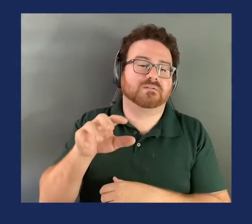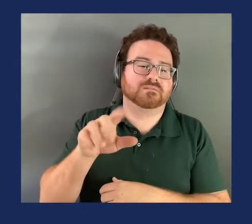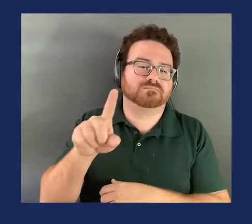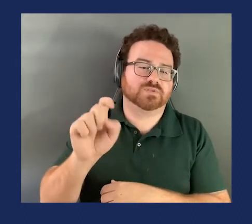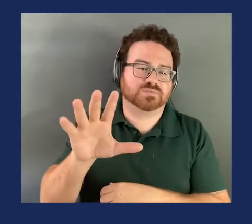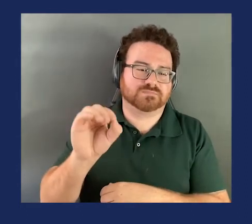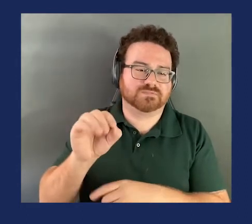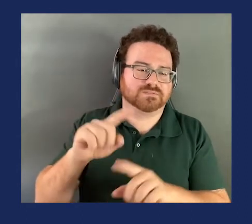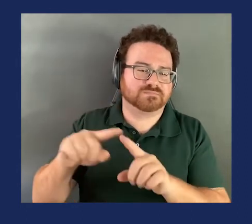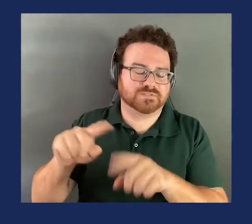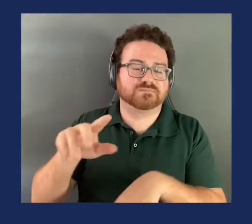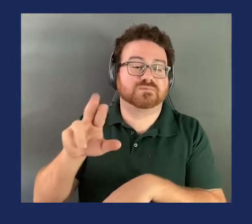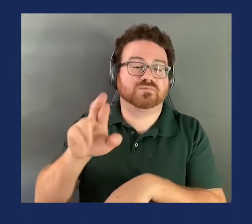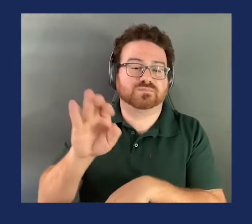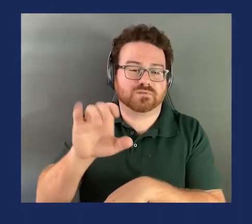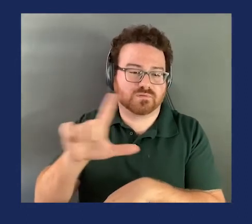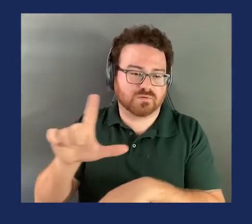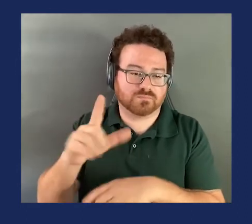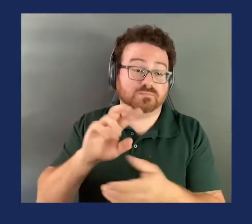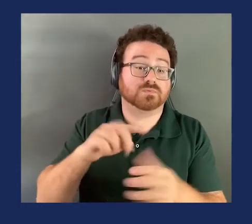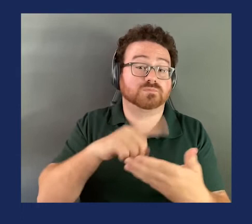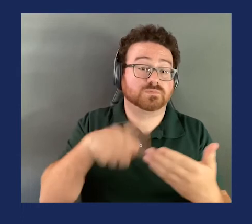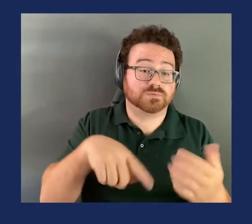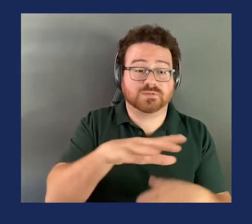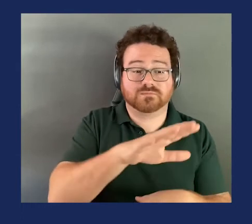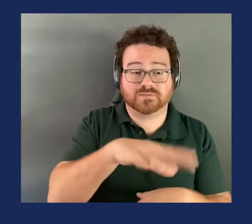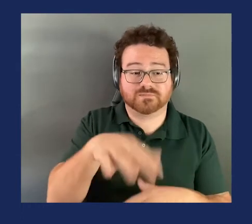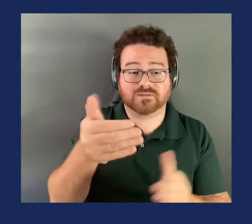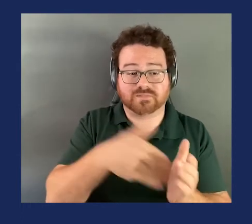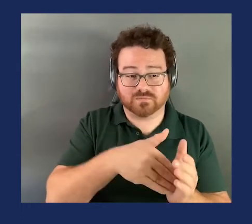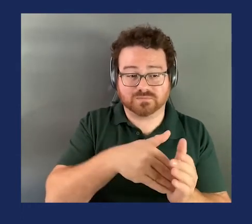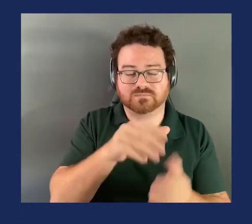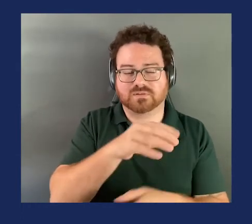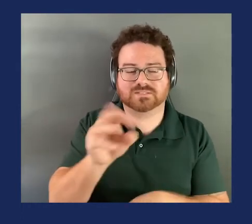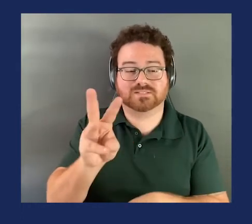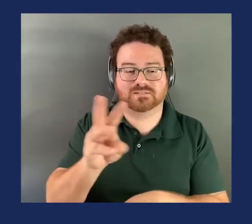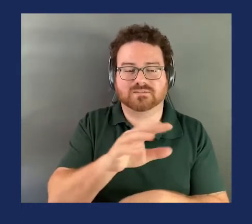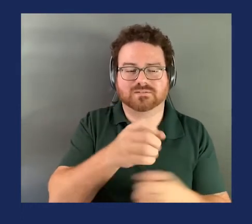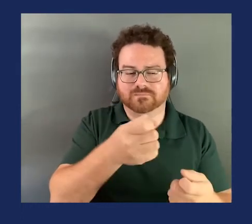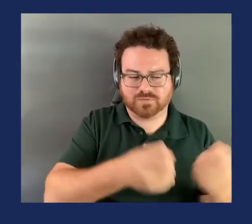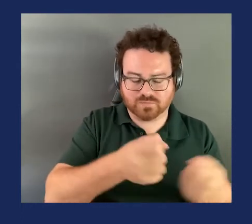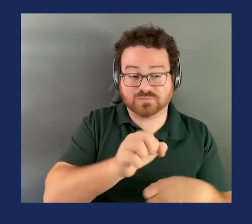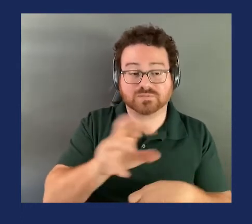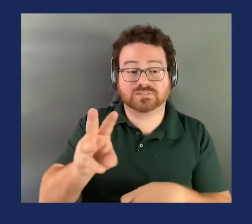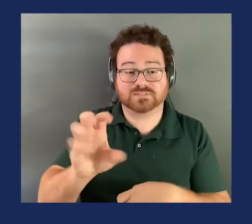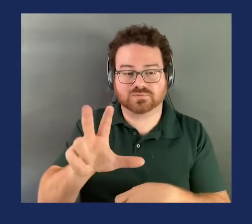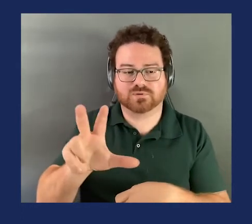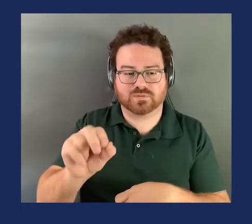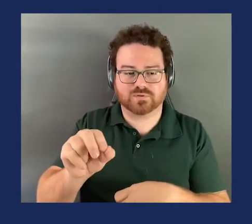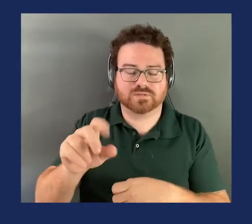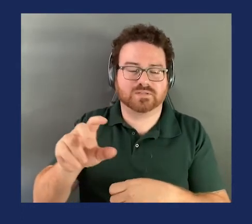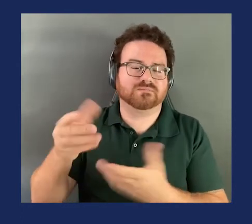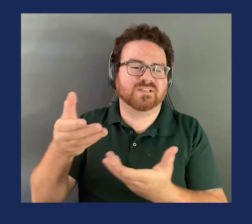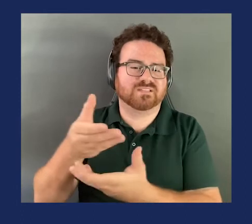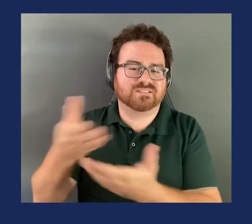,000 recall vehicles, 630 incidents of debris cracking or breaking through floorboards and 10